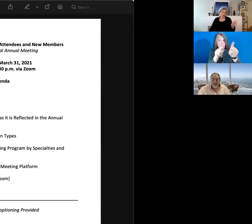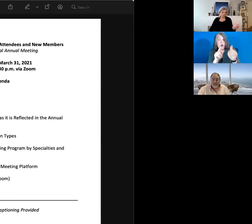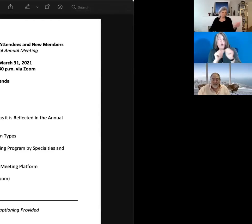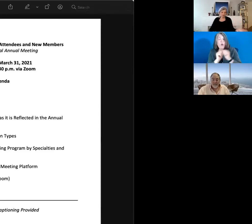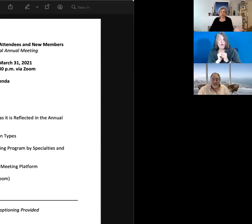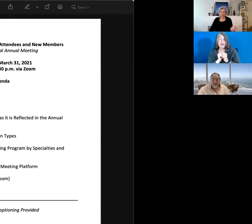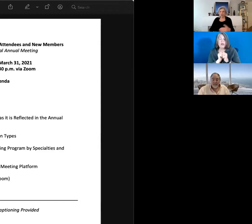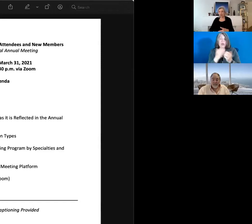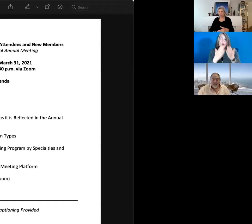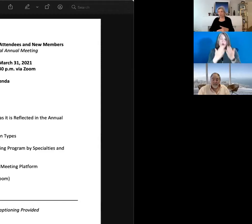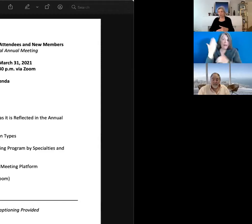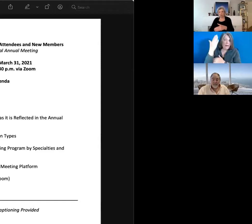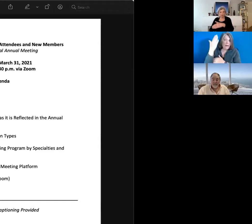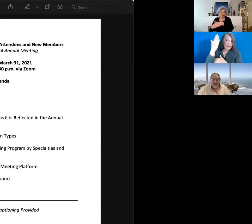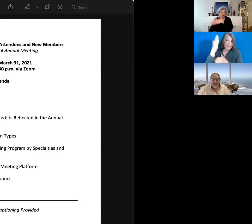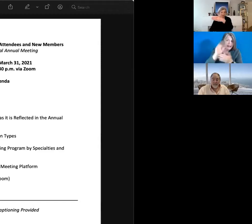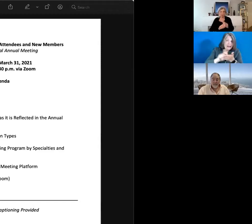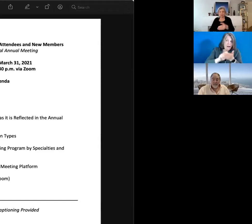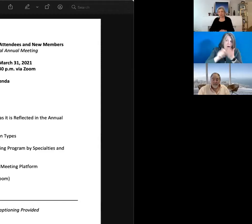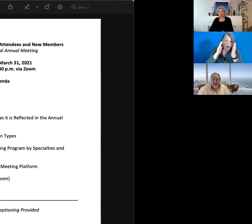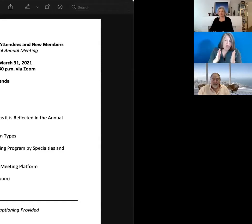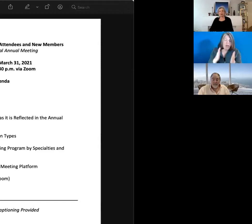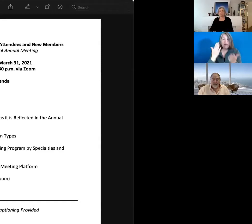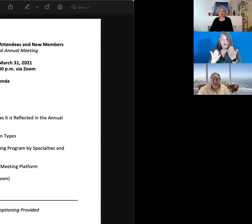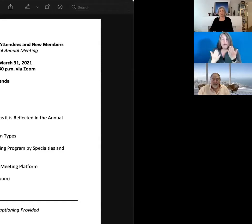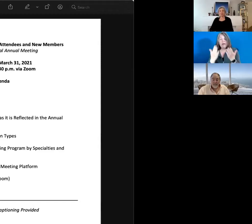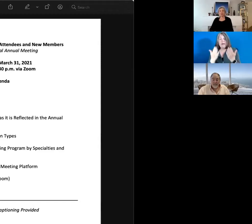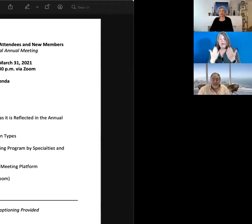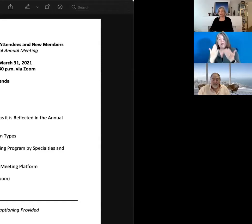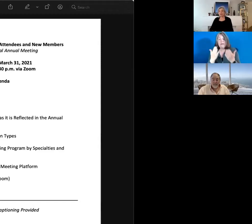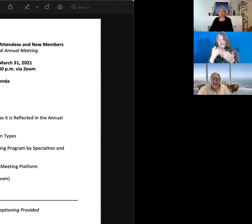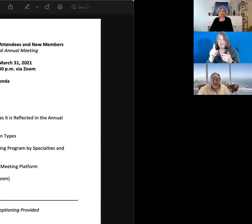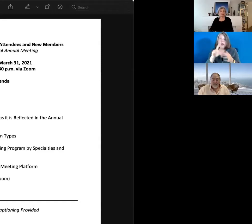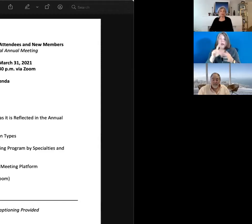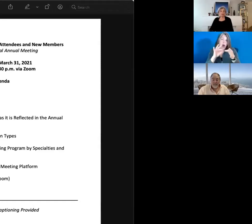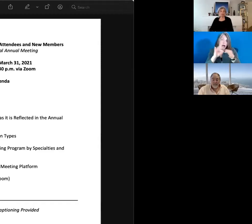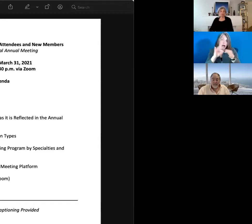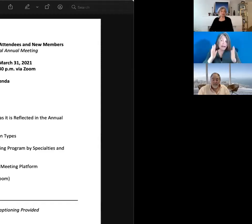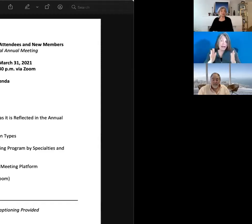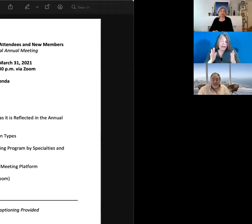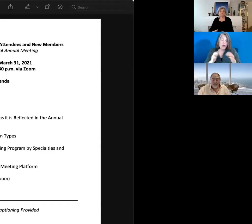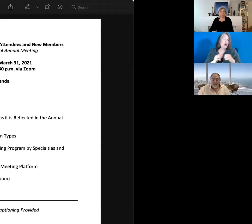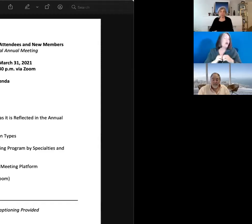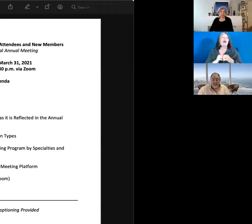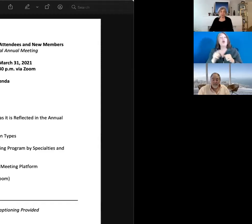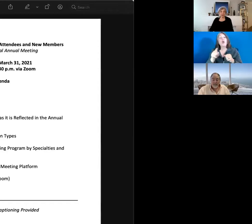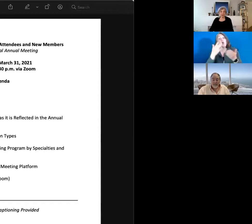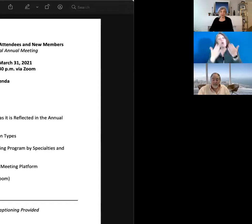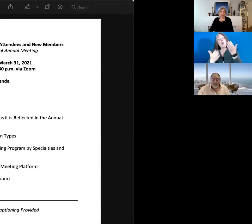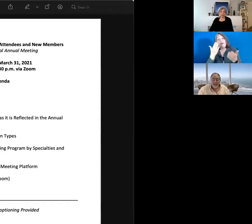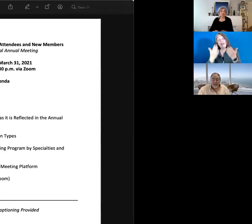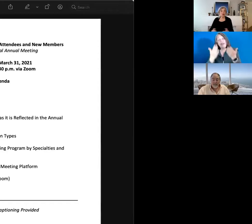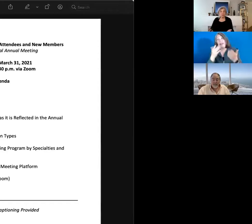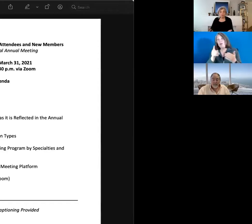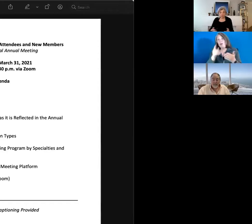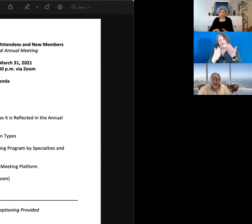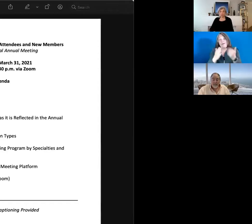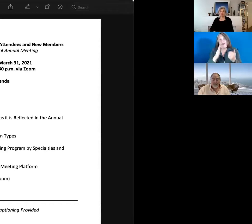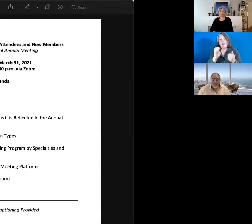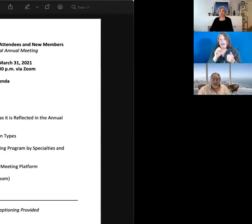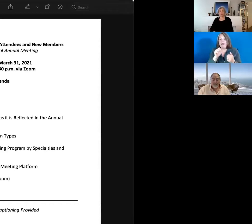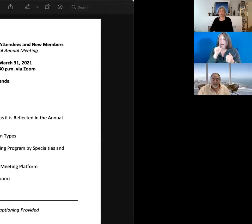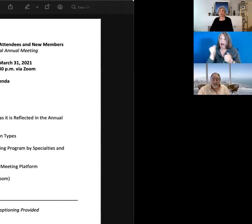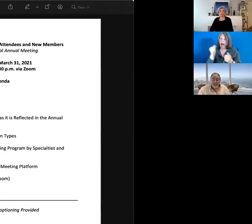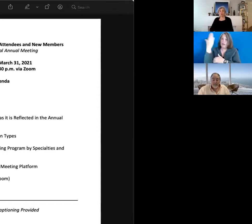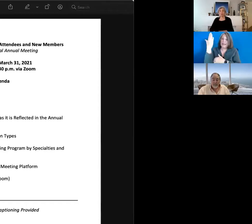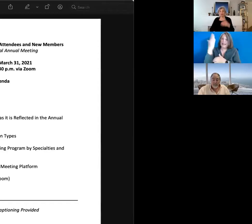may be a presenting author, you may be a commentator, you may be a non-presenting